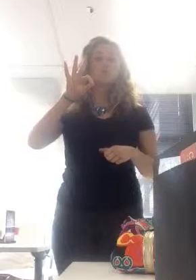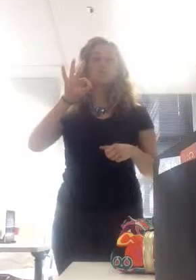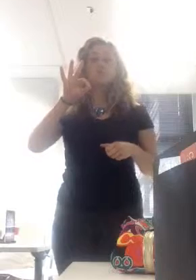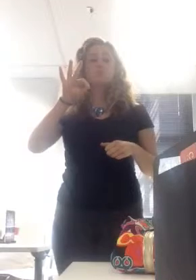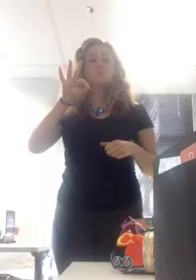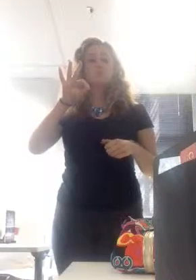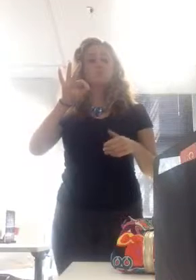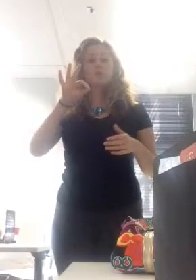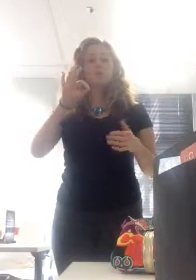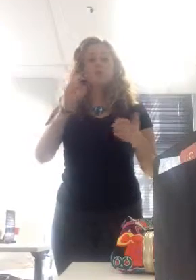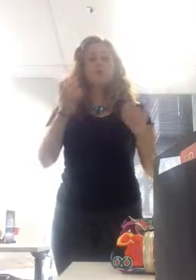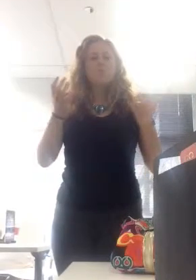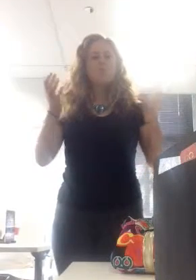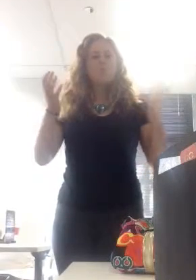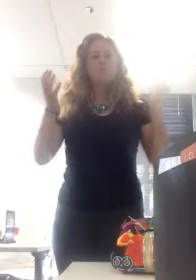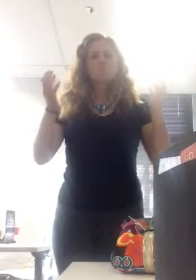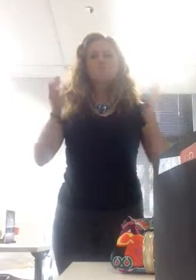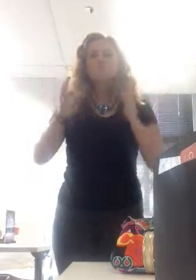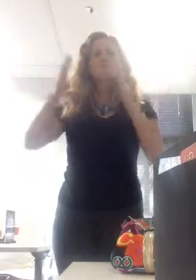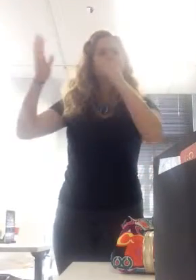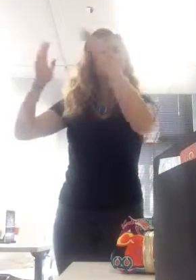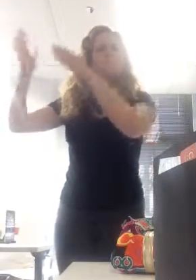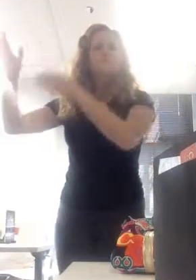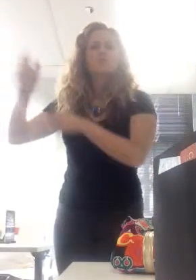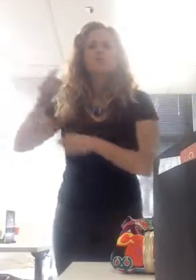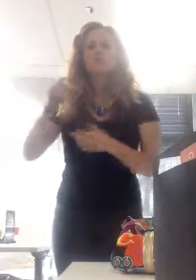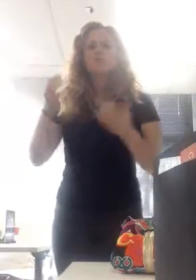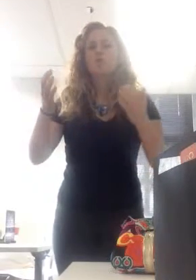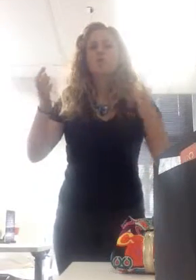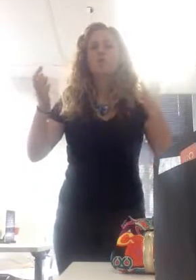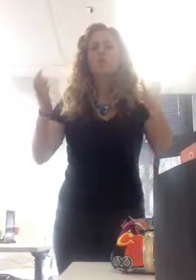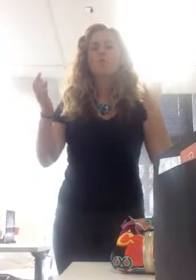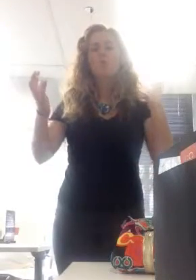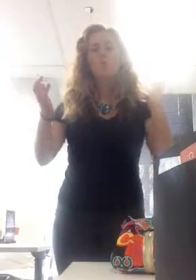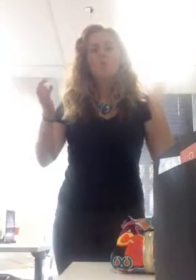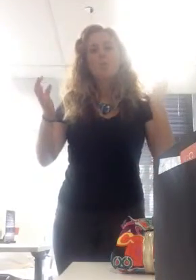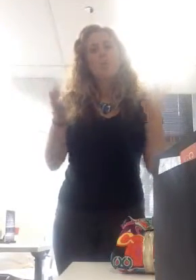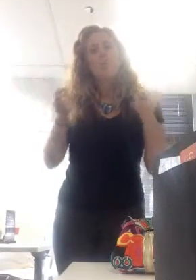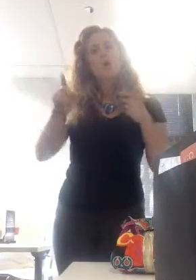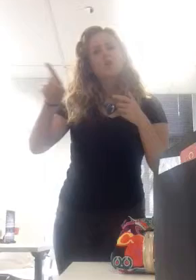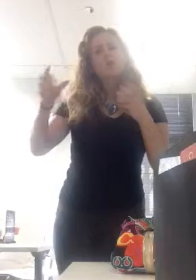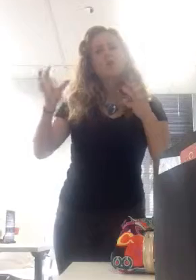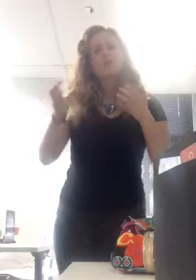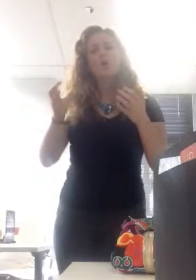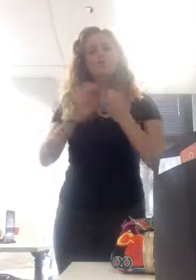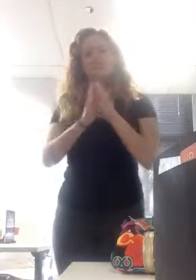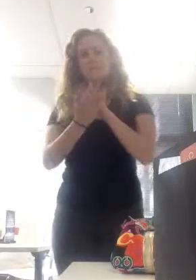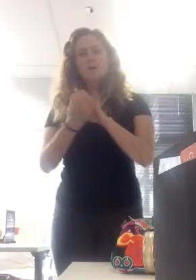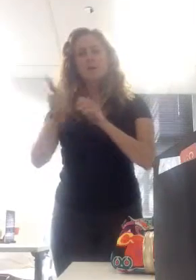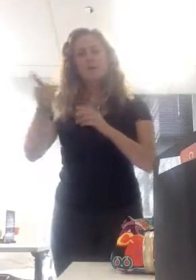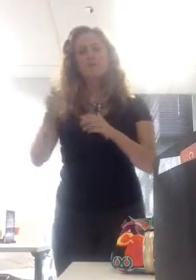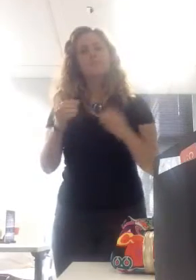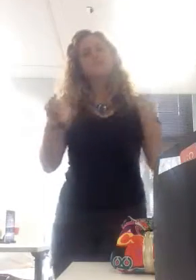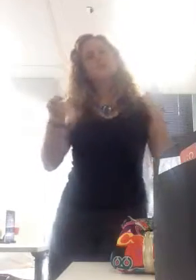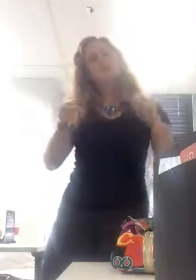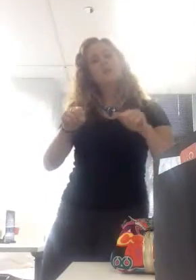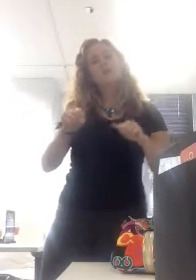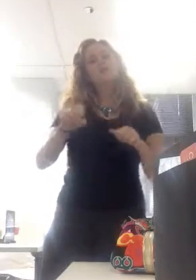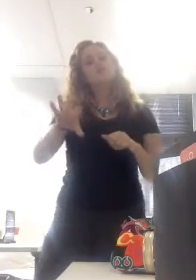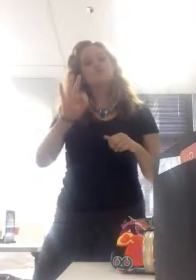to quickly find a good job, because there's no government coming in to help you out. If you're really good at it, the sky is the limit. In a